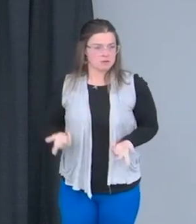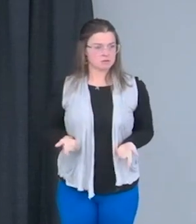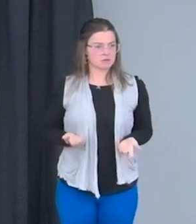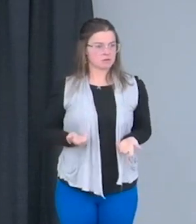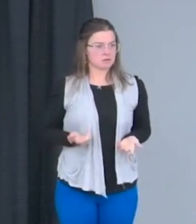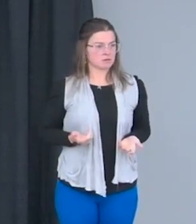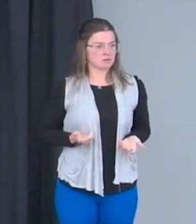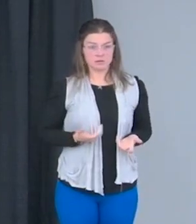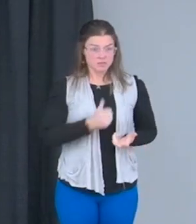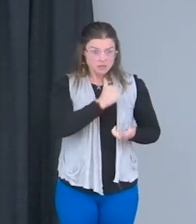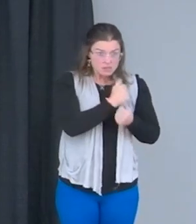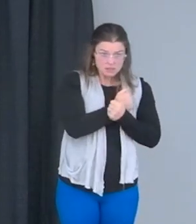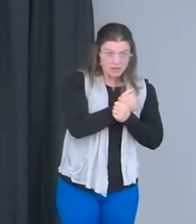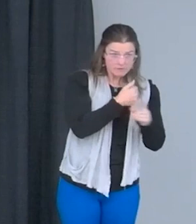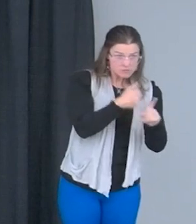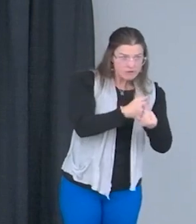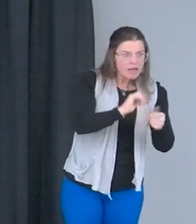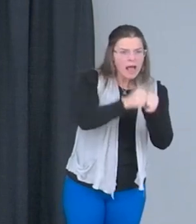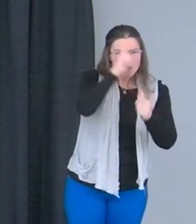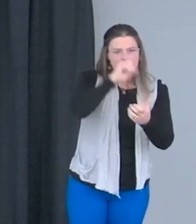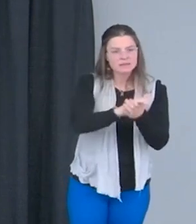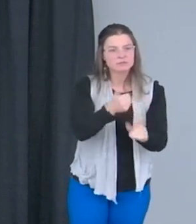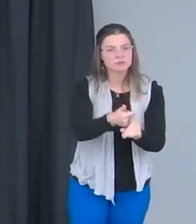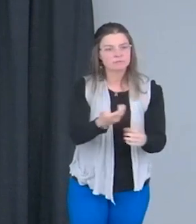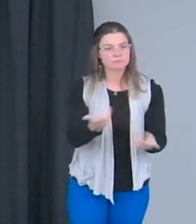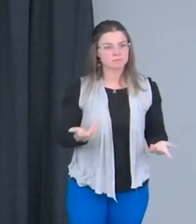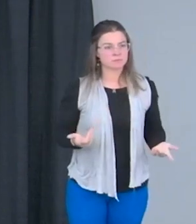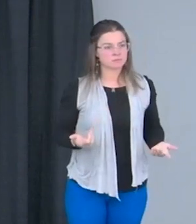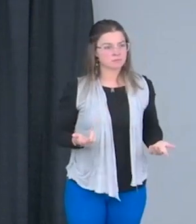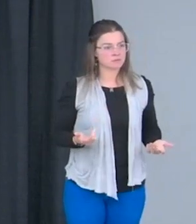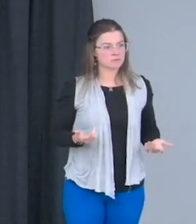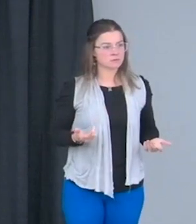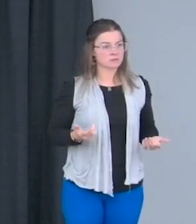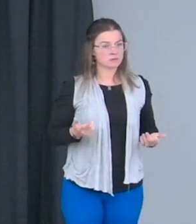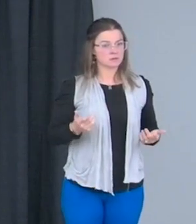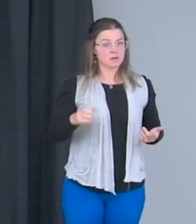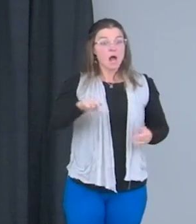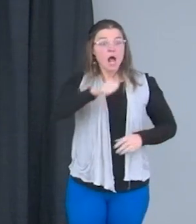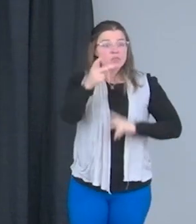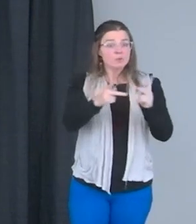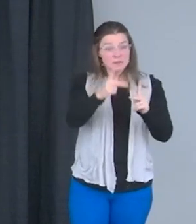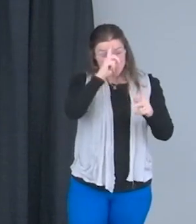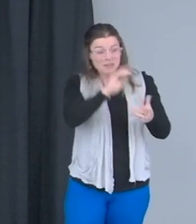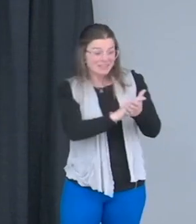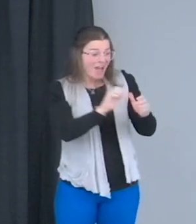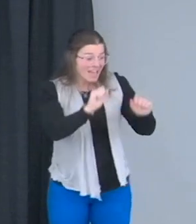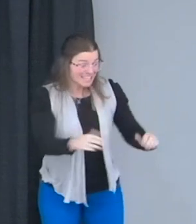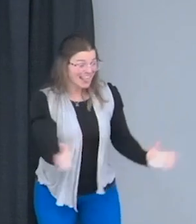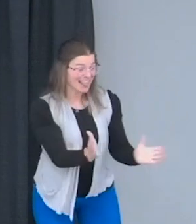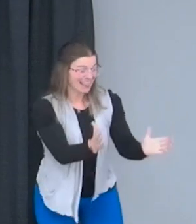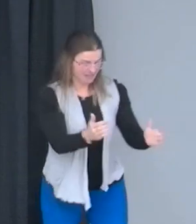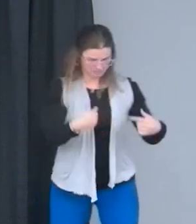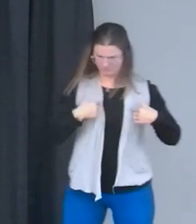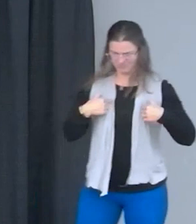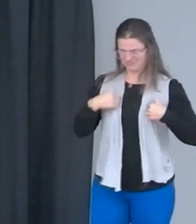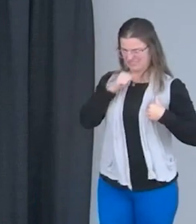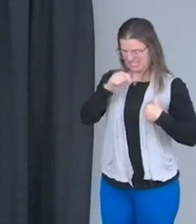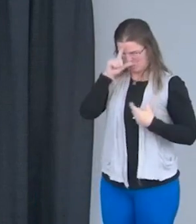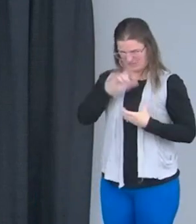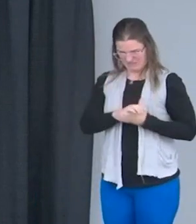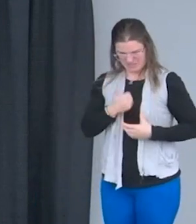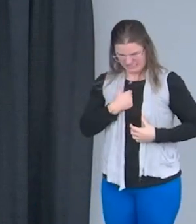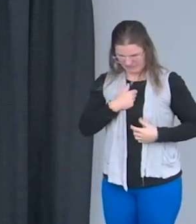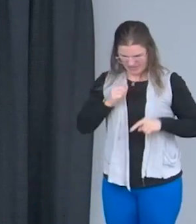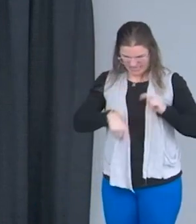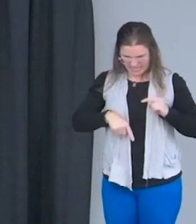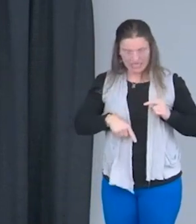you don't love yourself, how can you believe in yourself? And if everybody around you is believing in you, but you don't believe in yourself, then obviously you're not